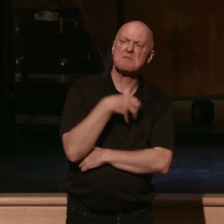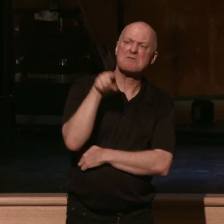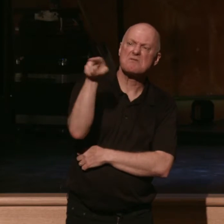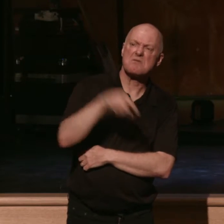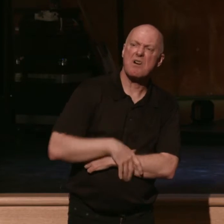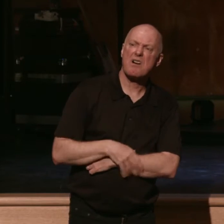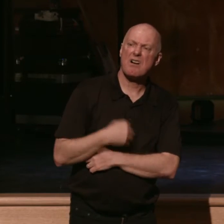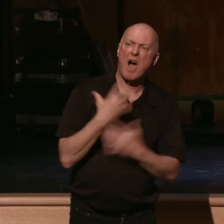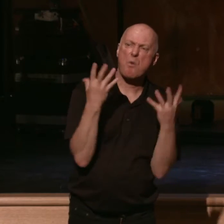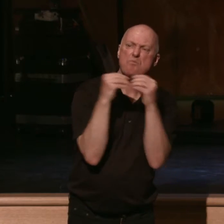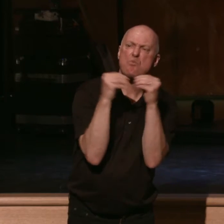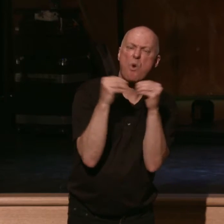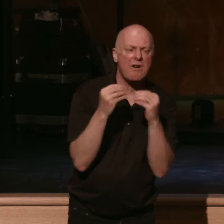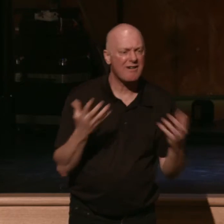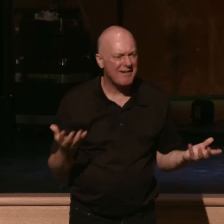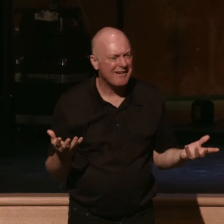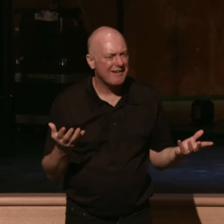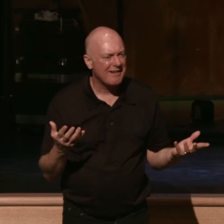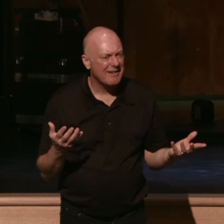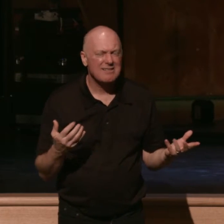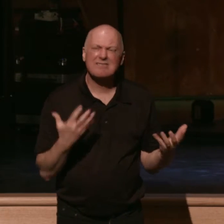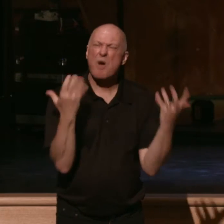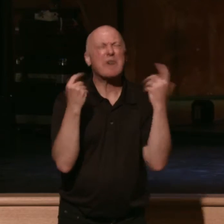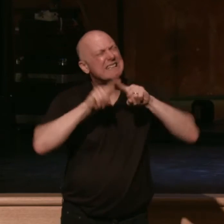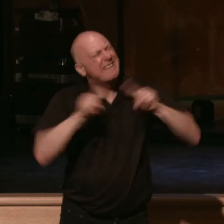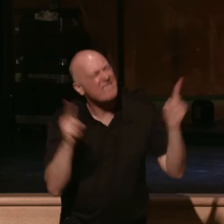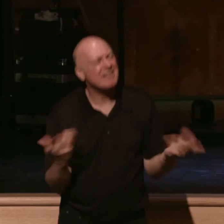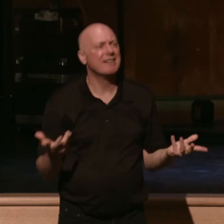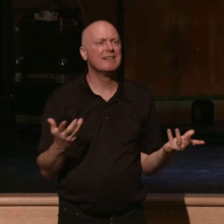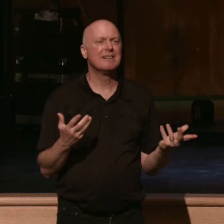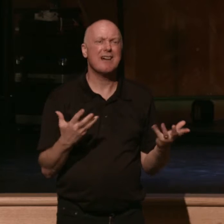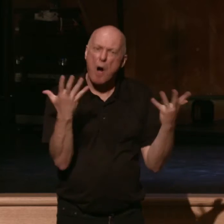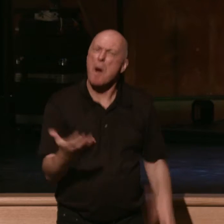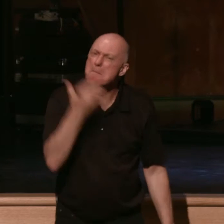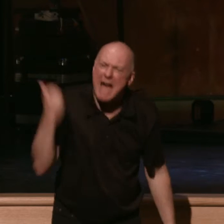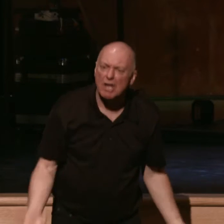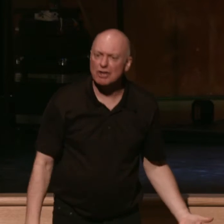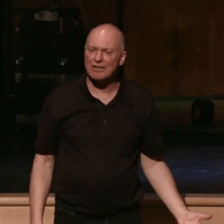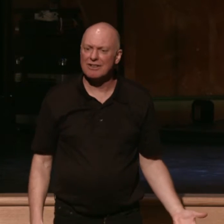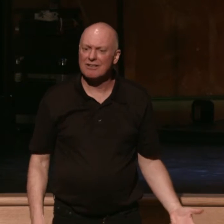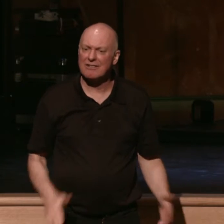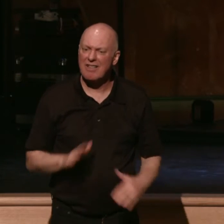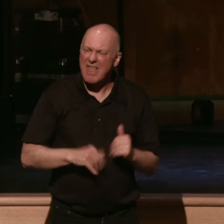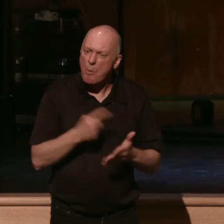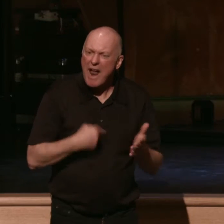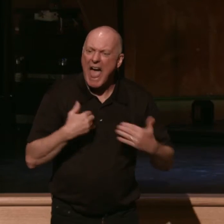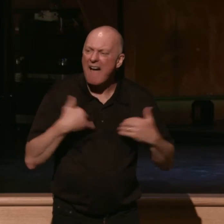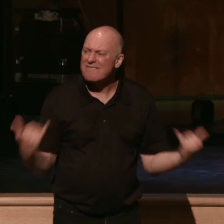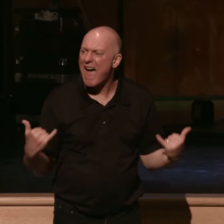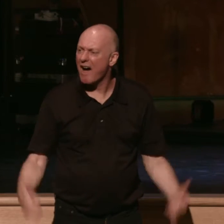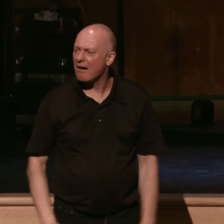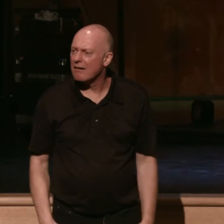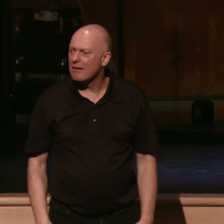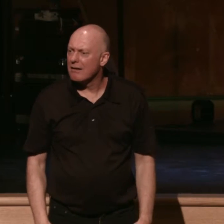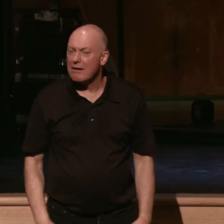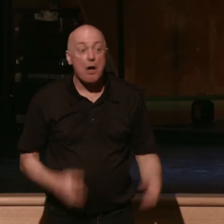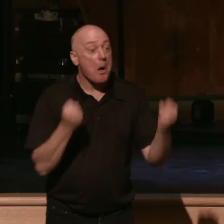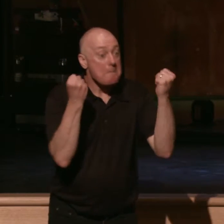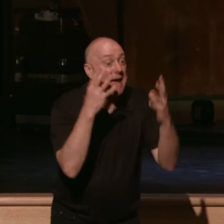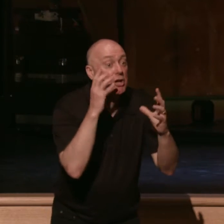wanting more, wanting different, wanting better than what you got? How many conversations have you had this